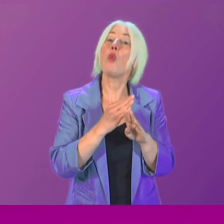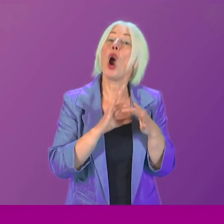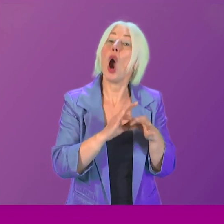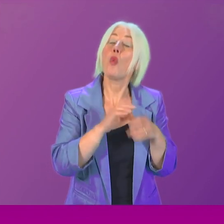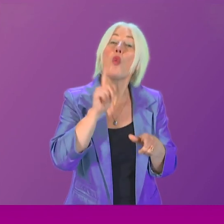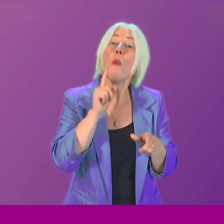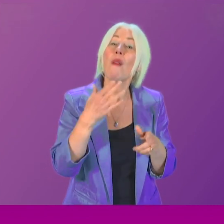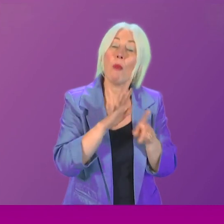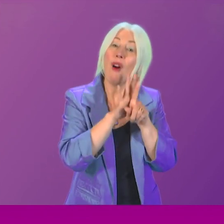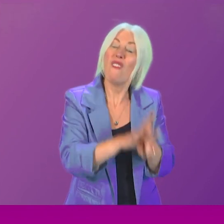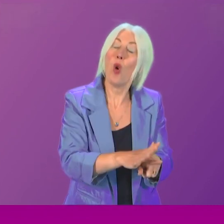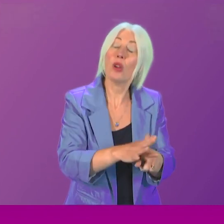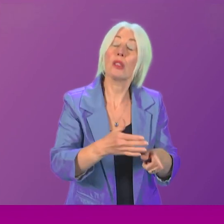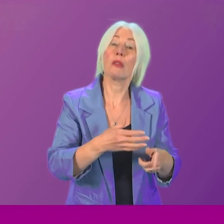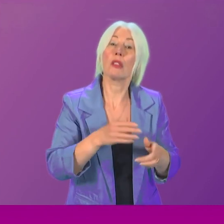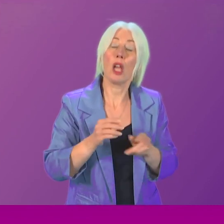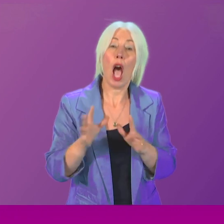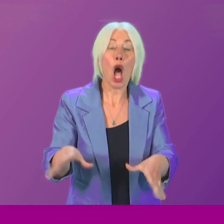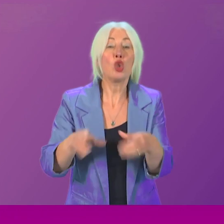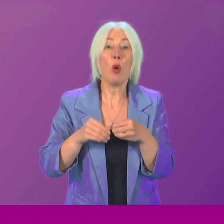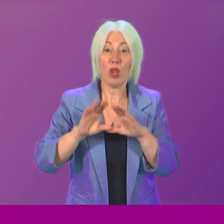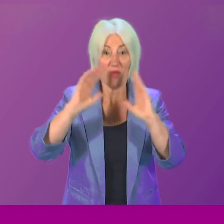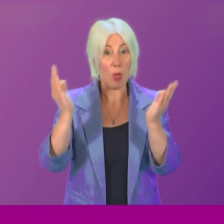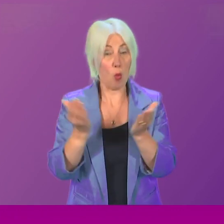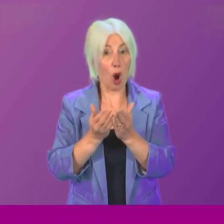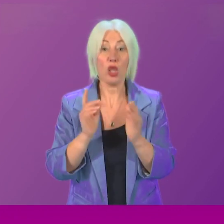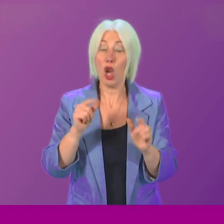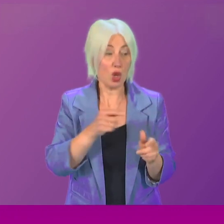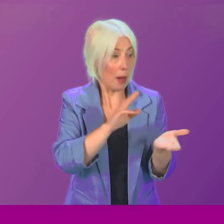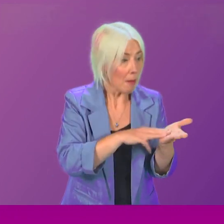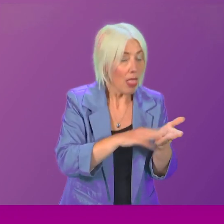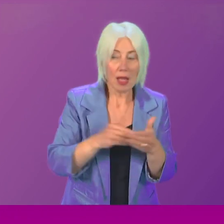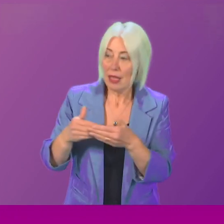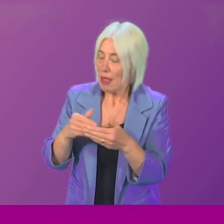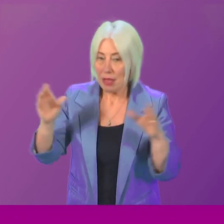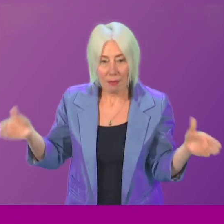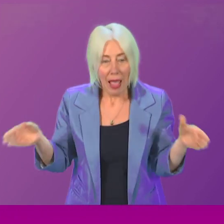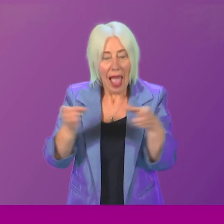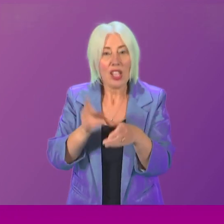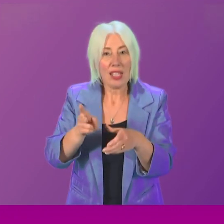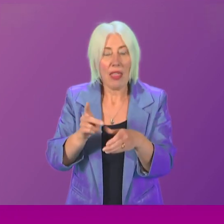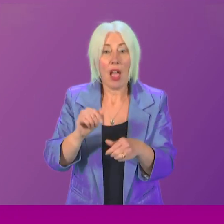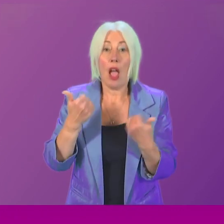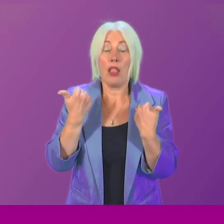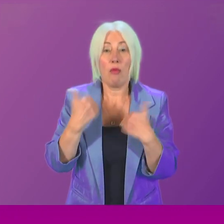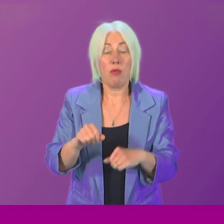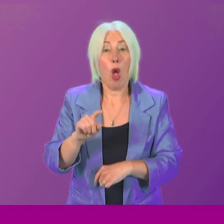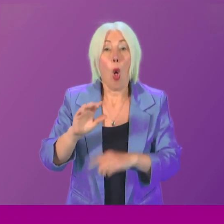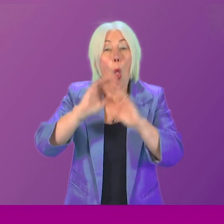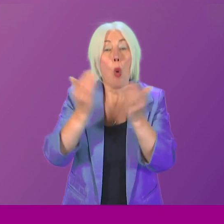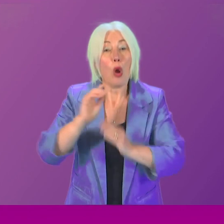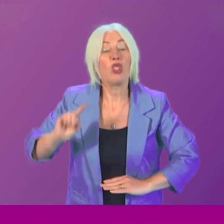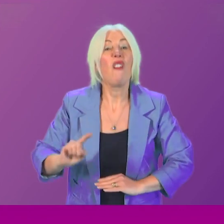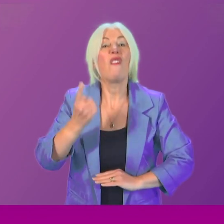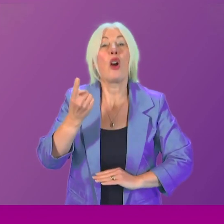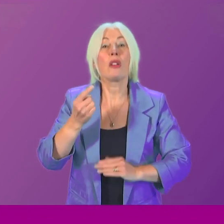the world. She has reunited mothers with children and has given evidence that helped to secure the world's first government apology for